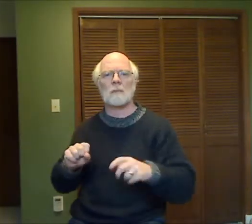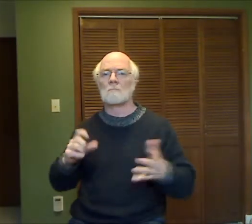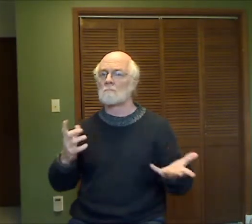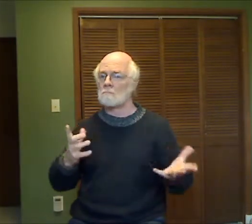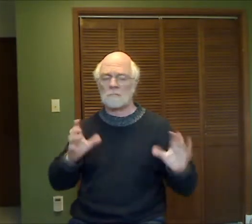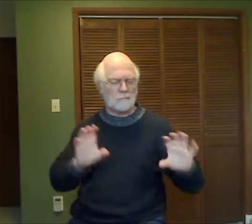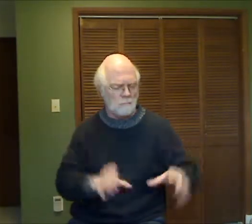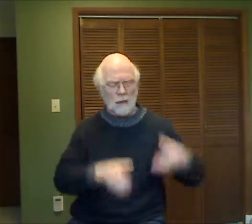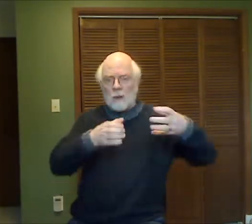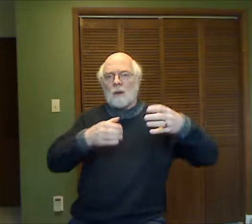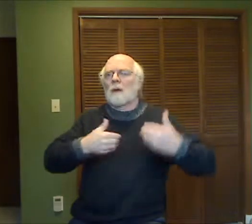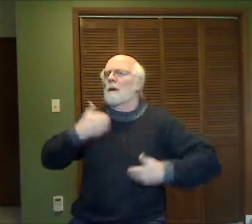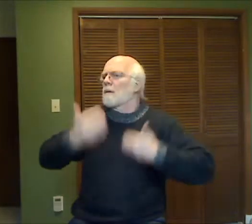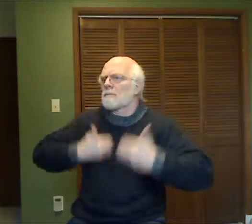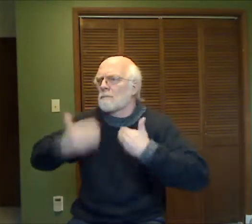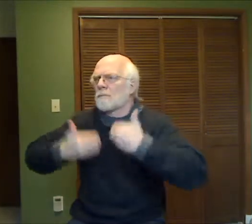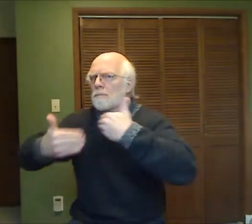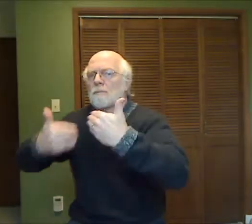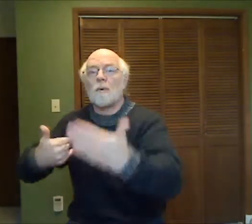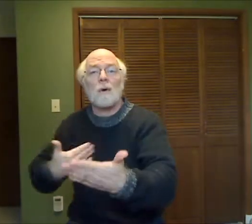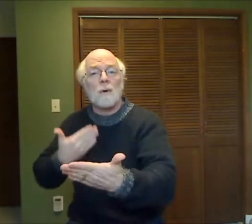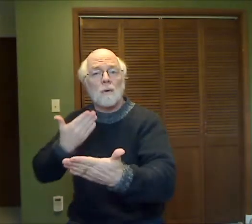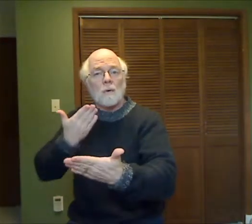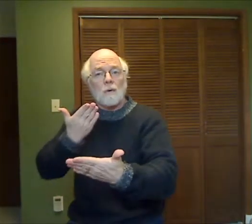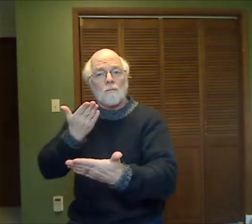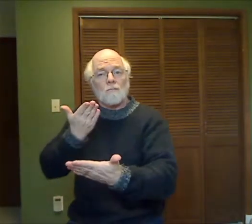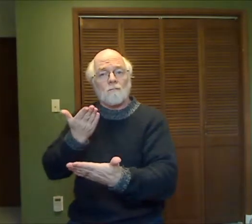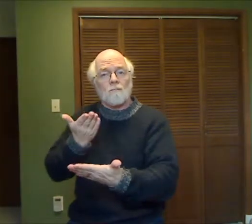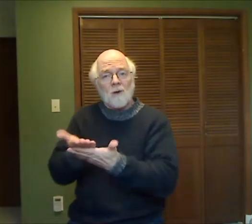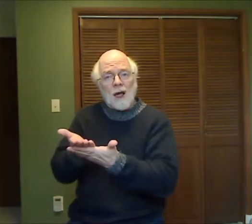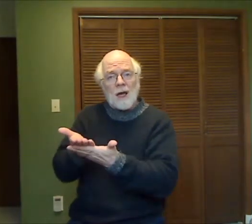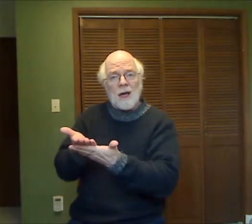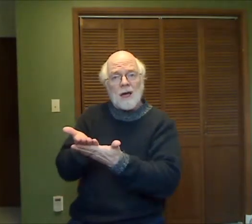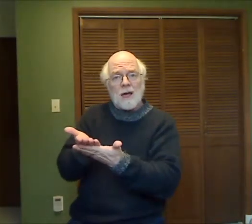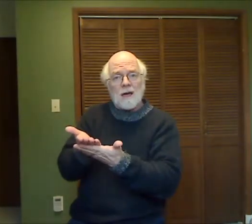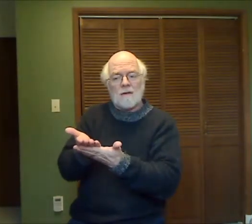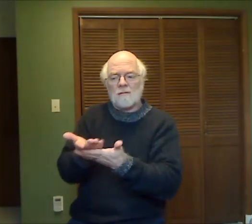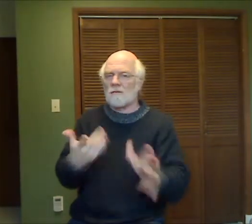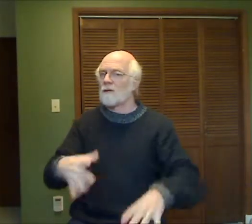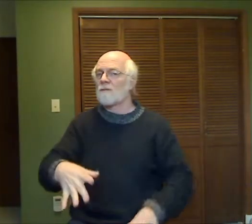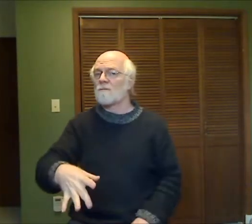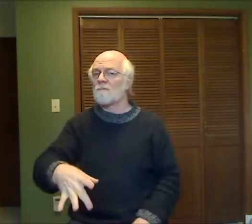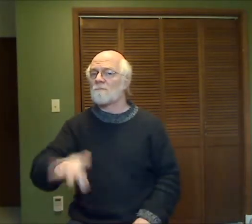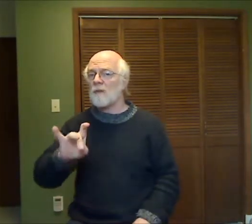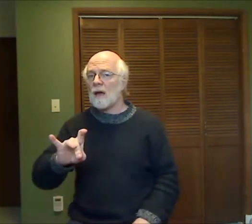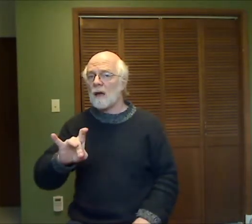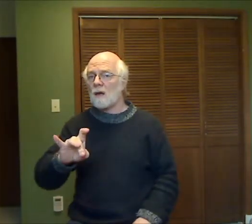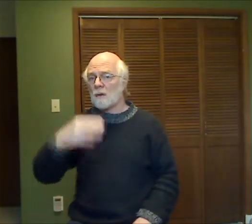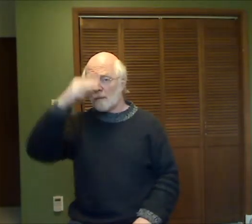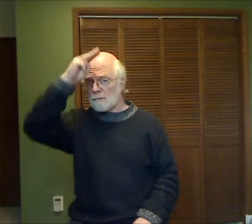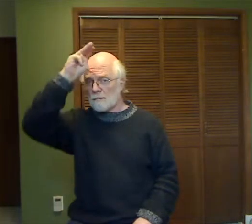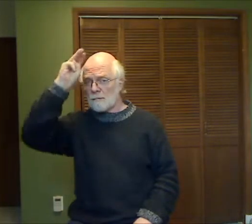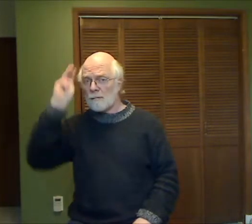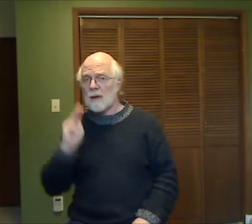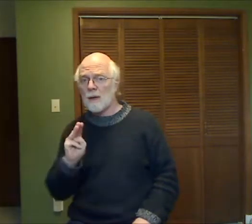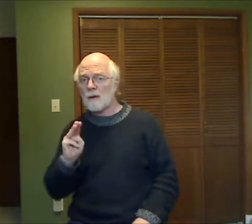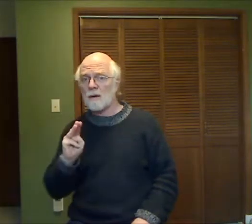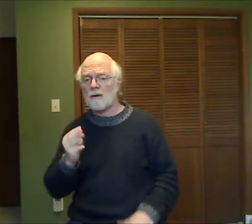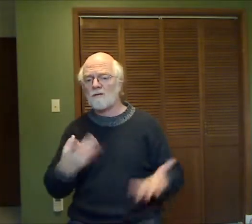And agreeing, they up and go quickly, and arriving, they